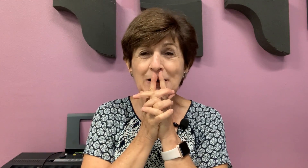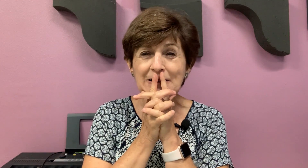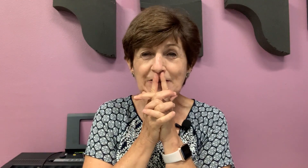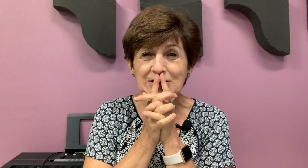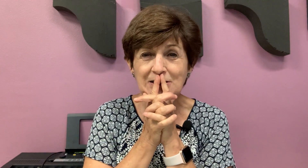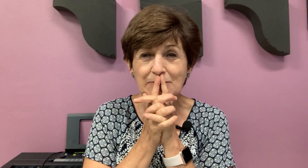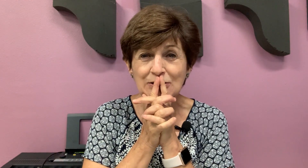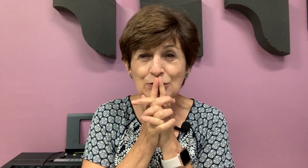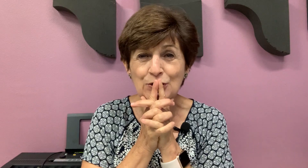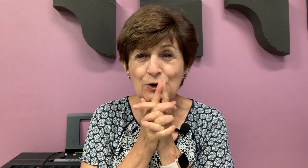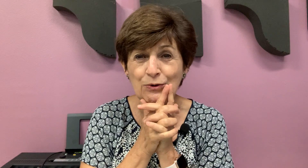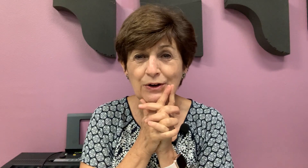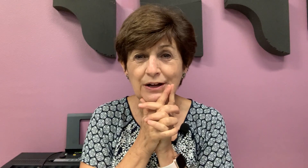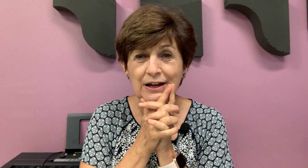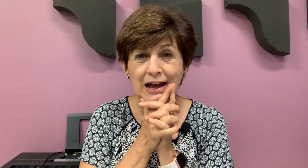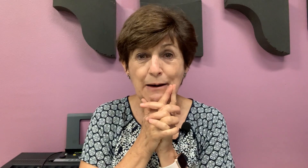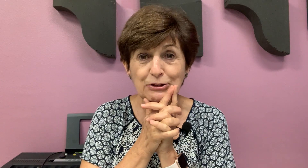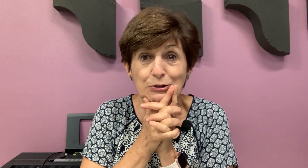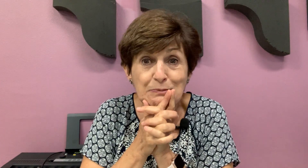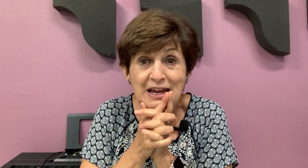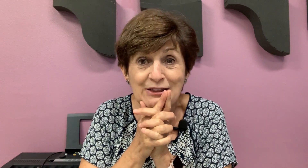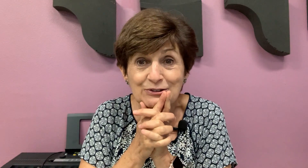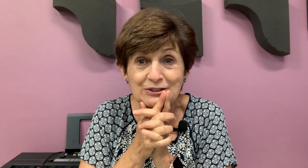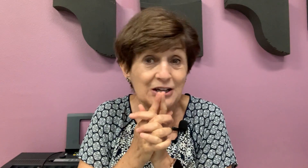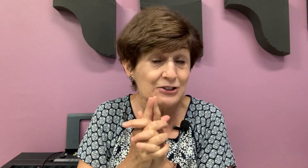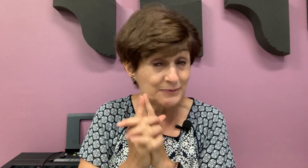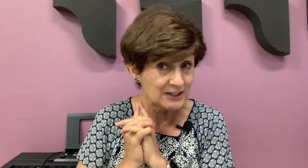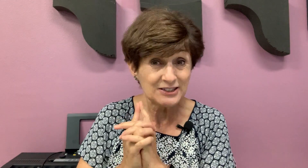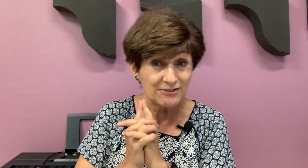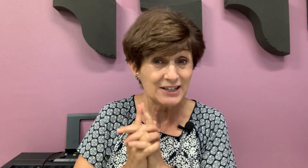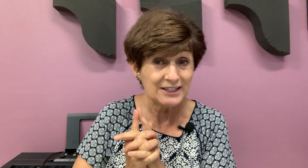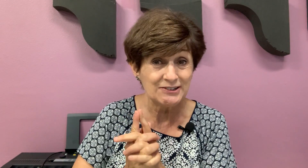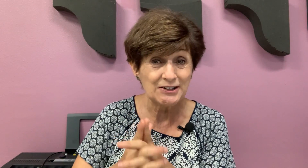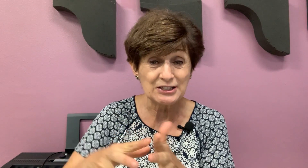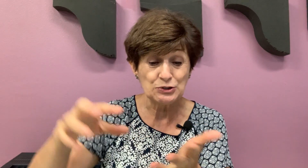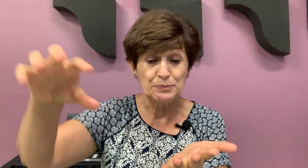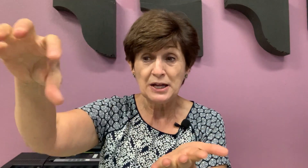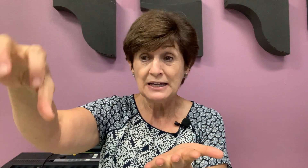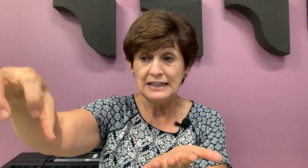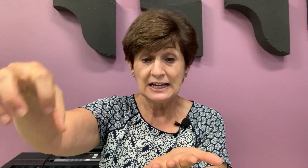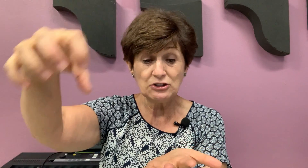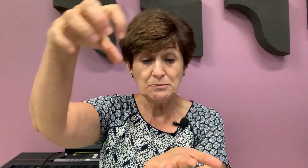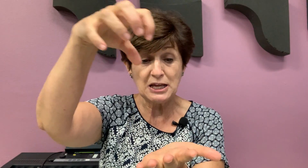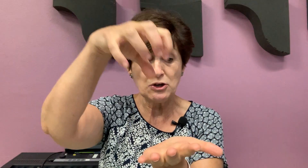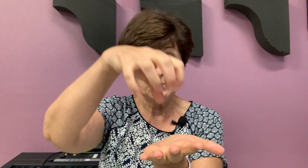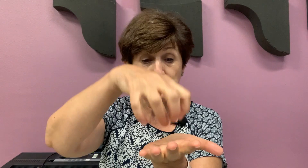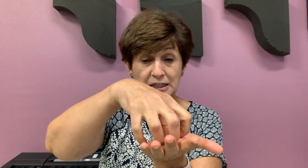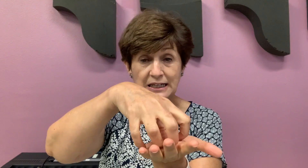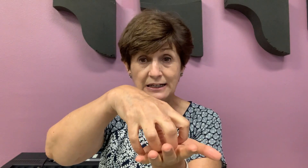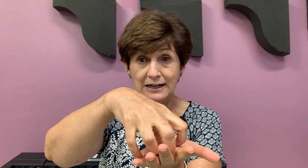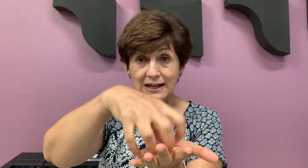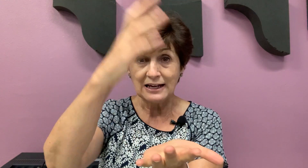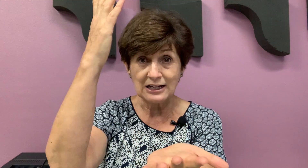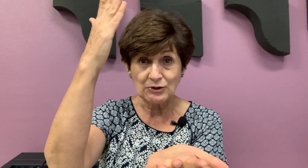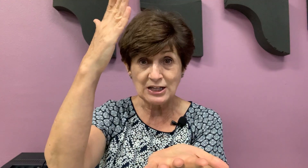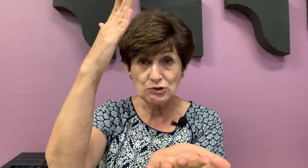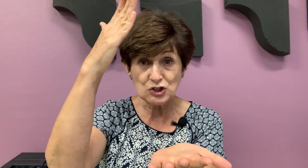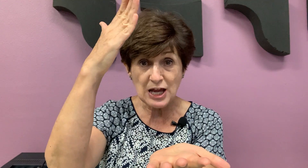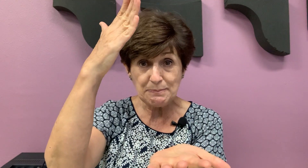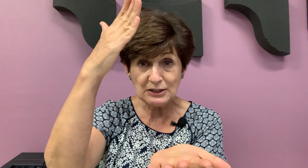what vegetable do you know? How about tomatoes? Tomatoes are really good on a soup. Take a tomato, put it here. Get ready to chop it